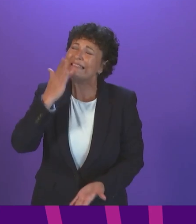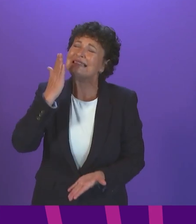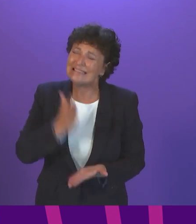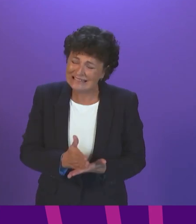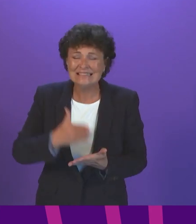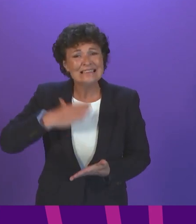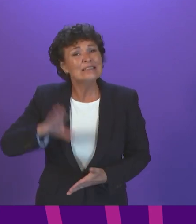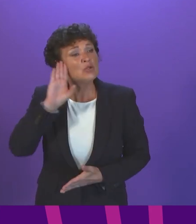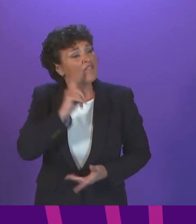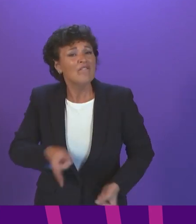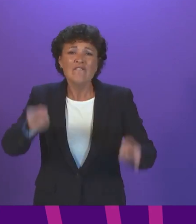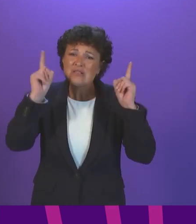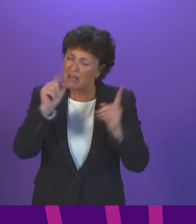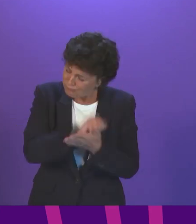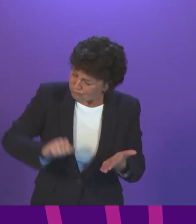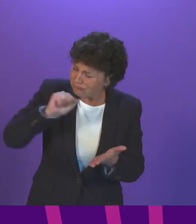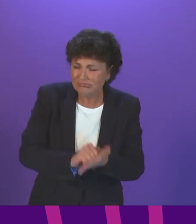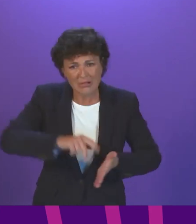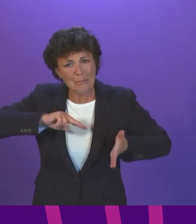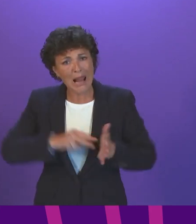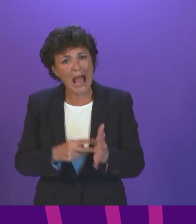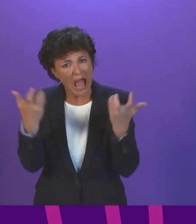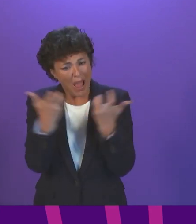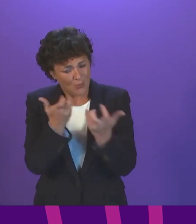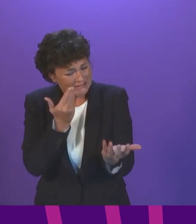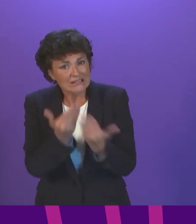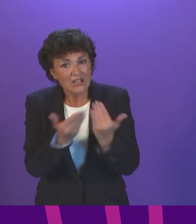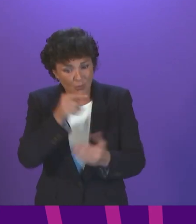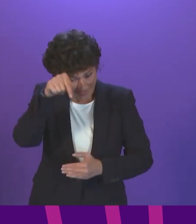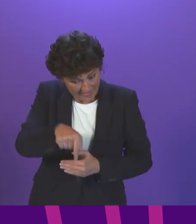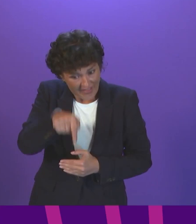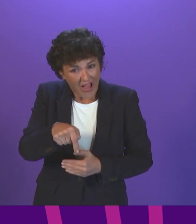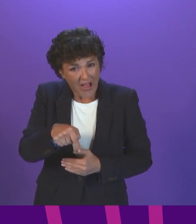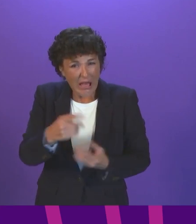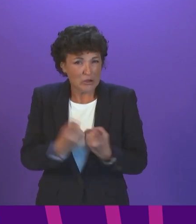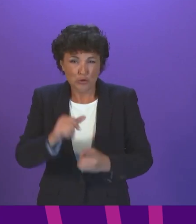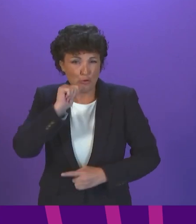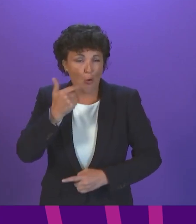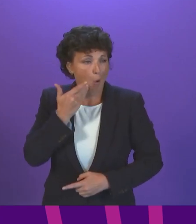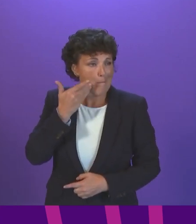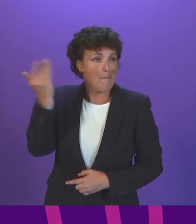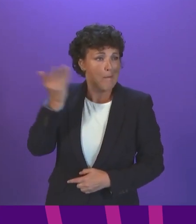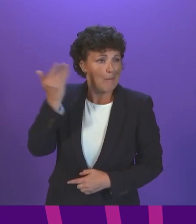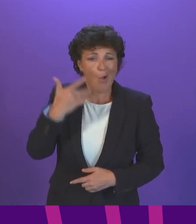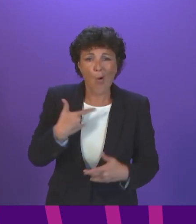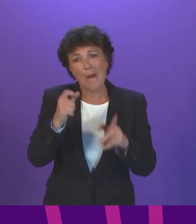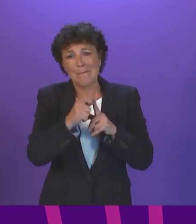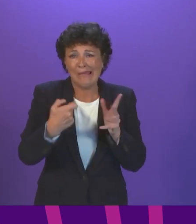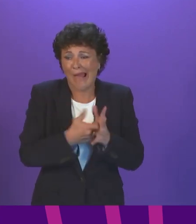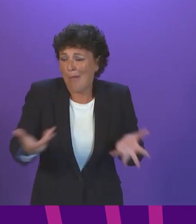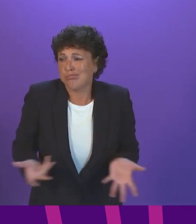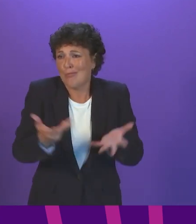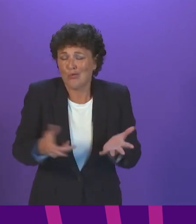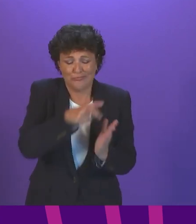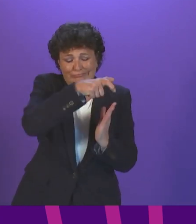hear from the First Minister a proper plan to deal with these issues, not the PR flimsy pamphlet that the SNP